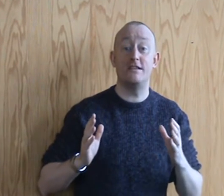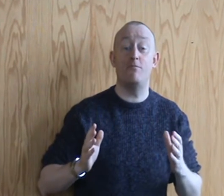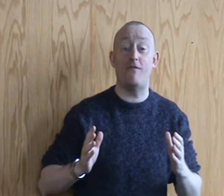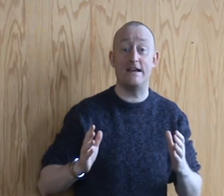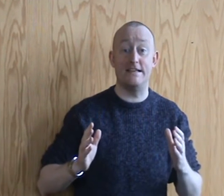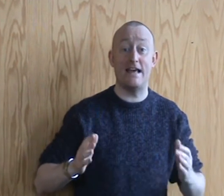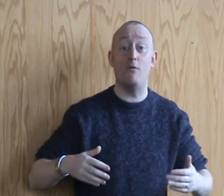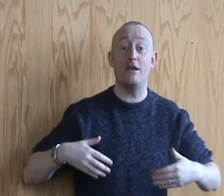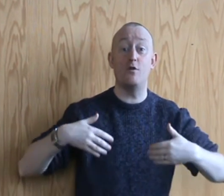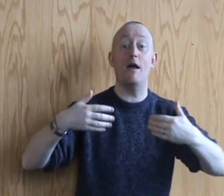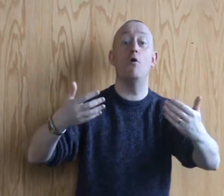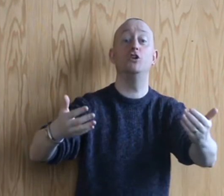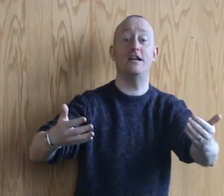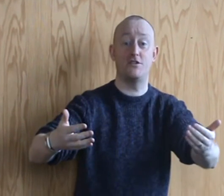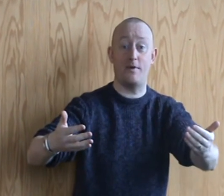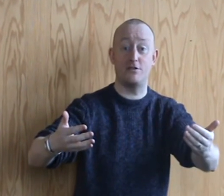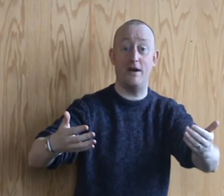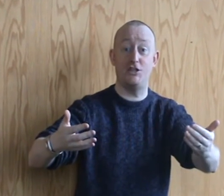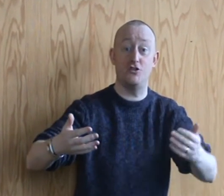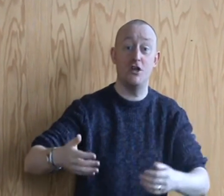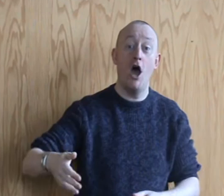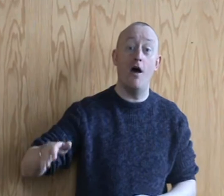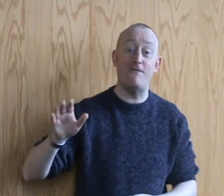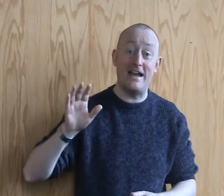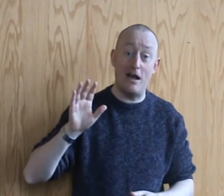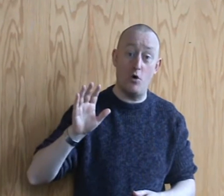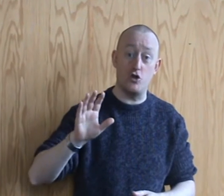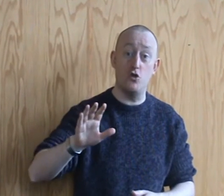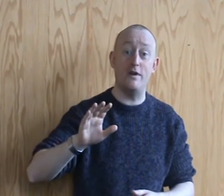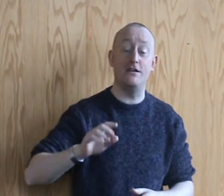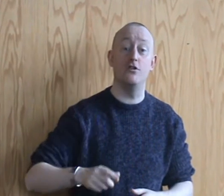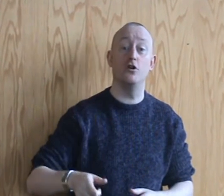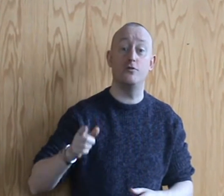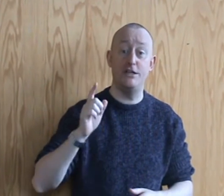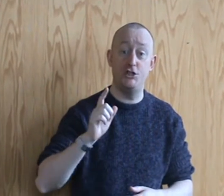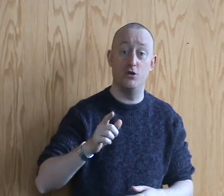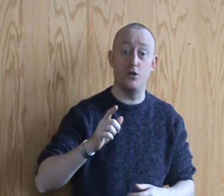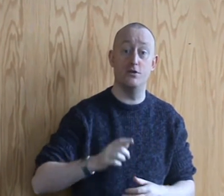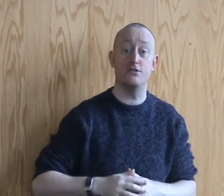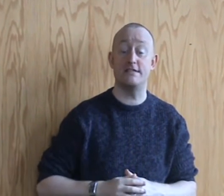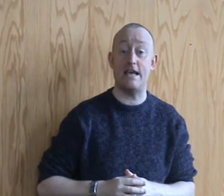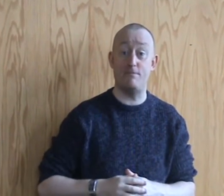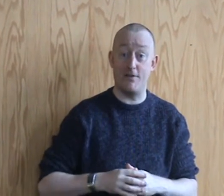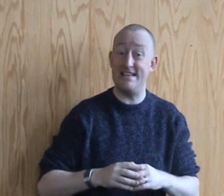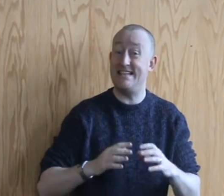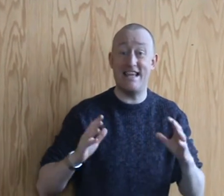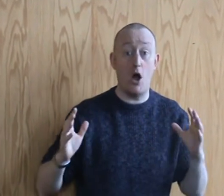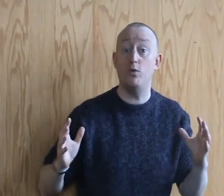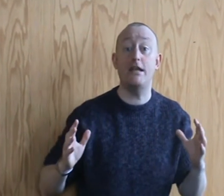simple fact is that way you get more chance to ask questions and find out what you need to know to ensure your success because this is the only